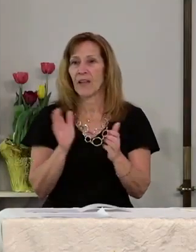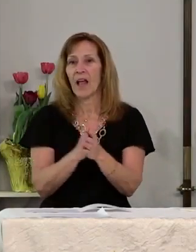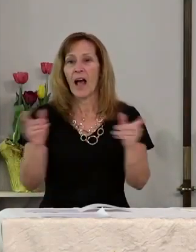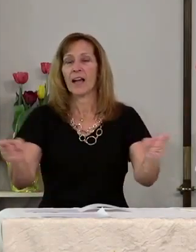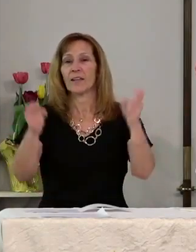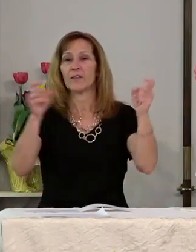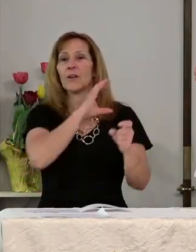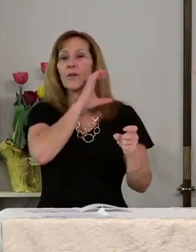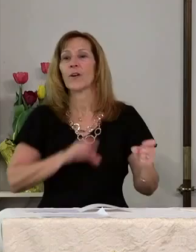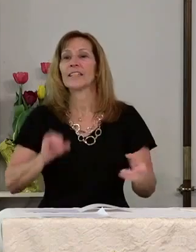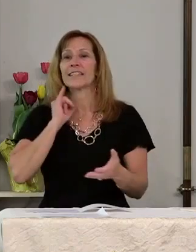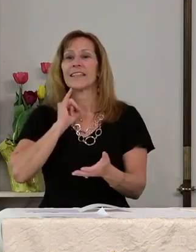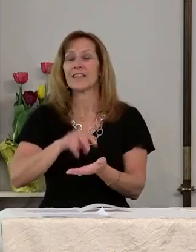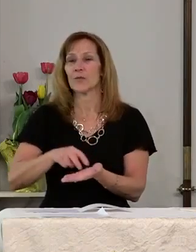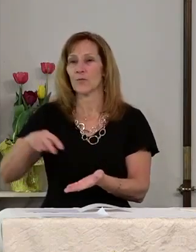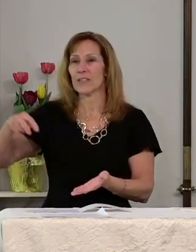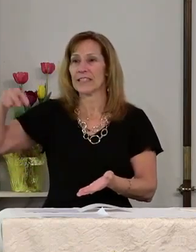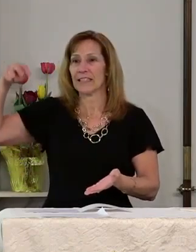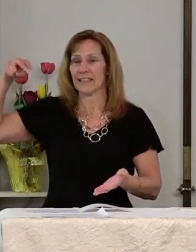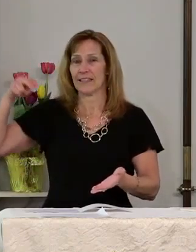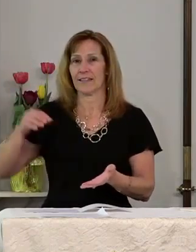Alleluia, Christ is risen!